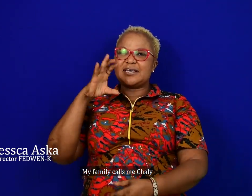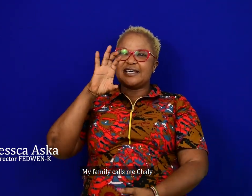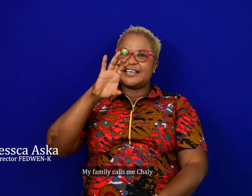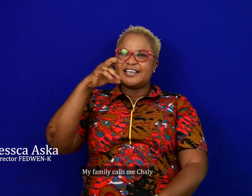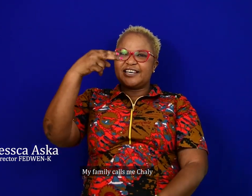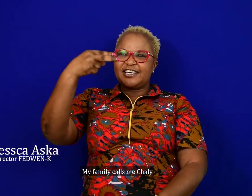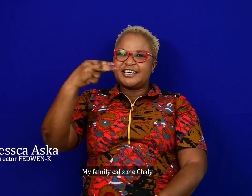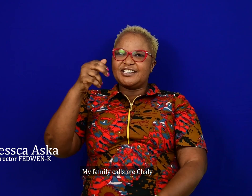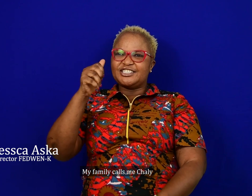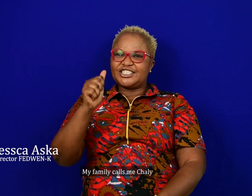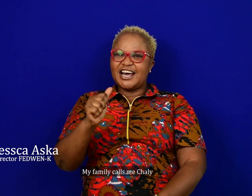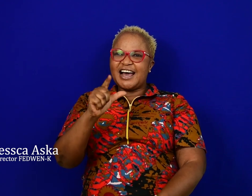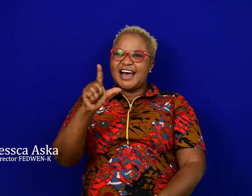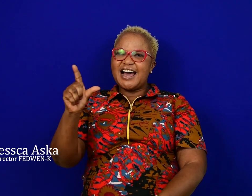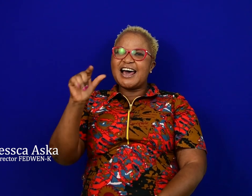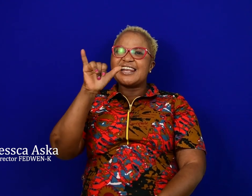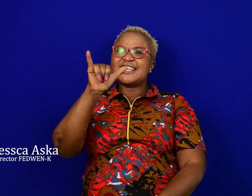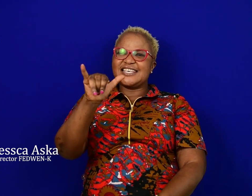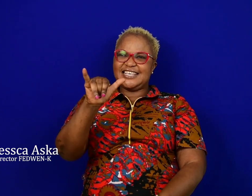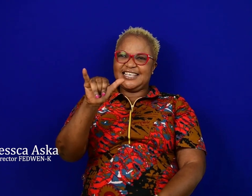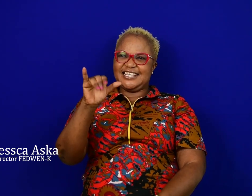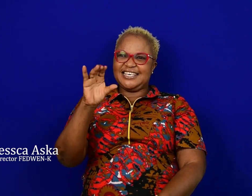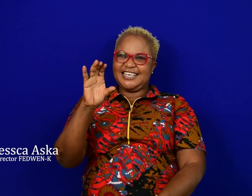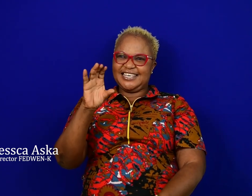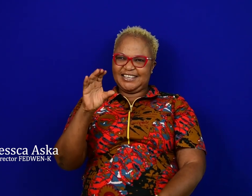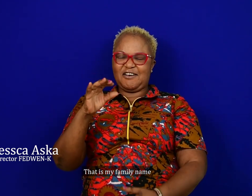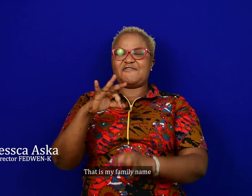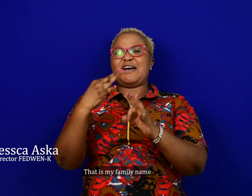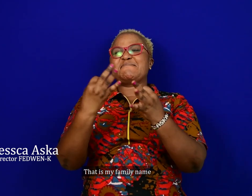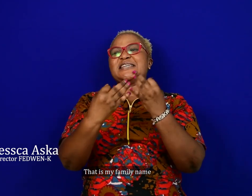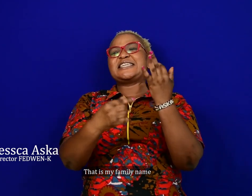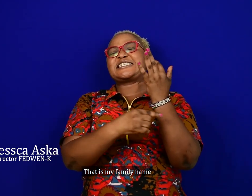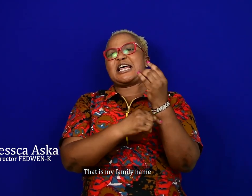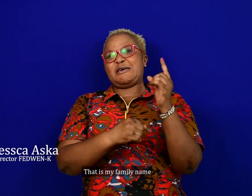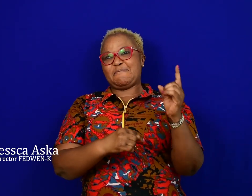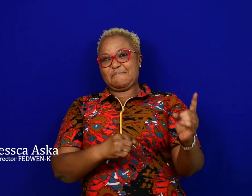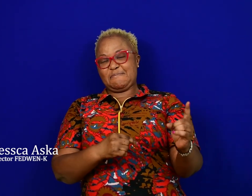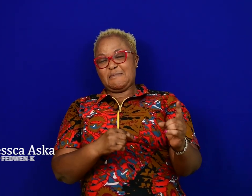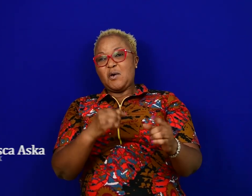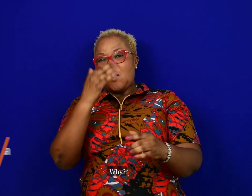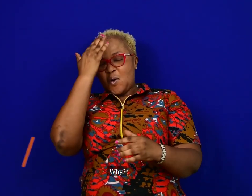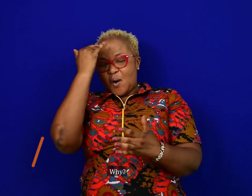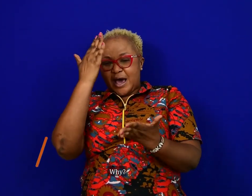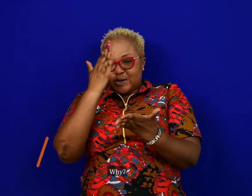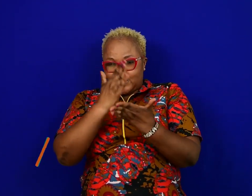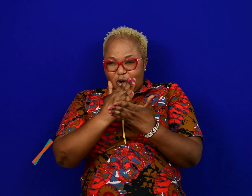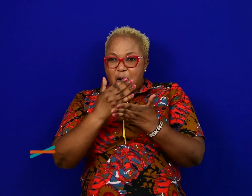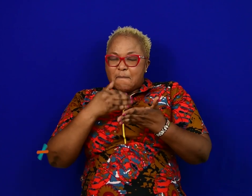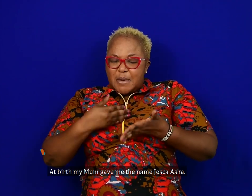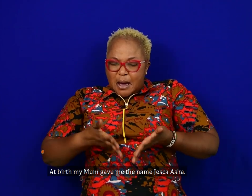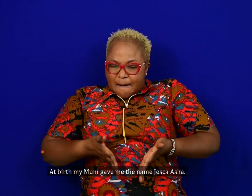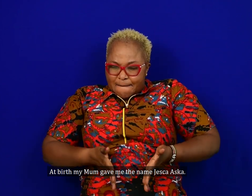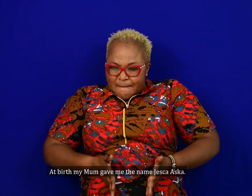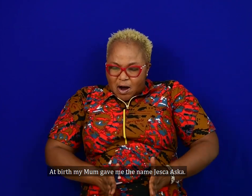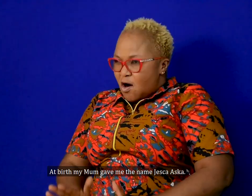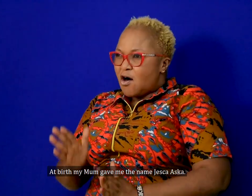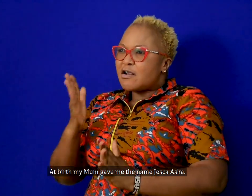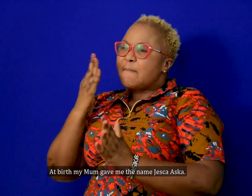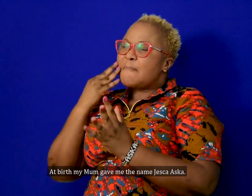Charlie. That is my family name. Why? At birth, my